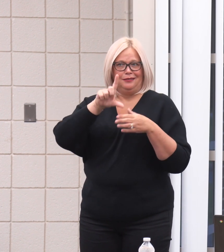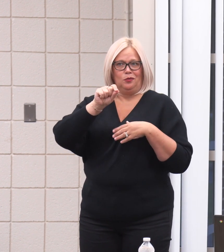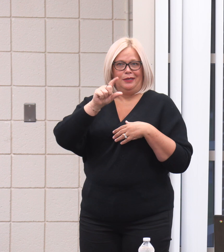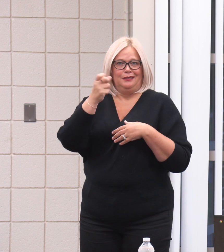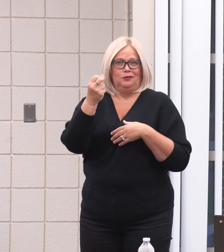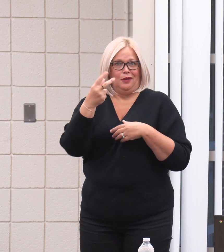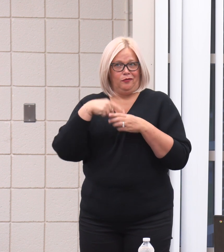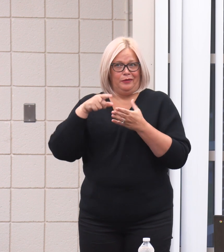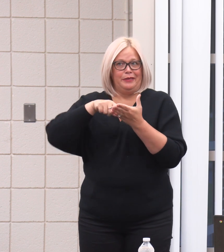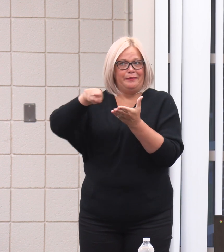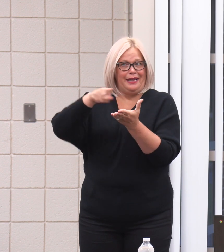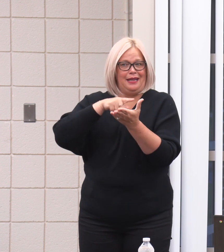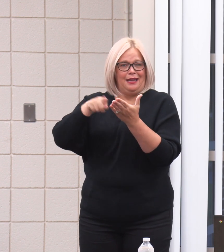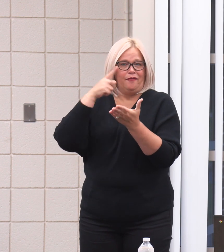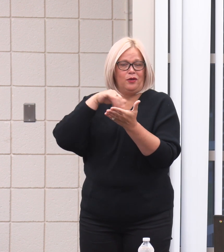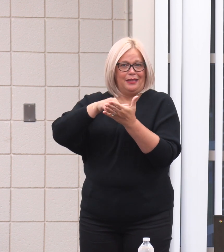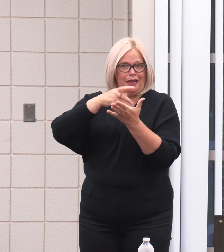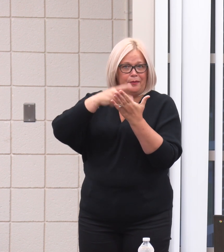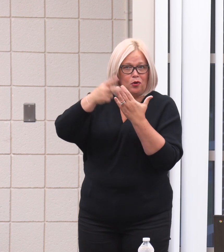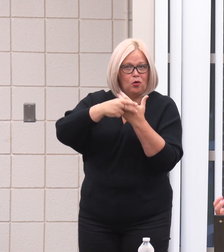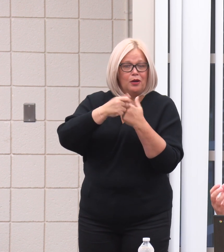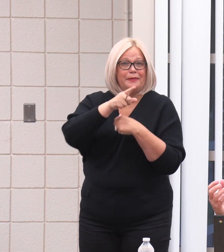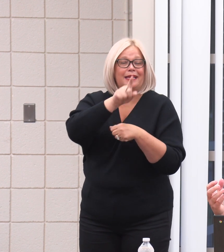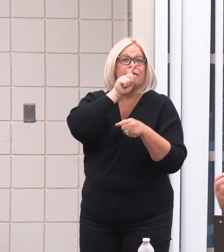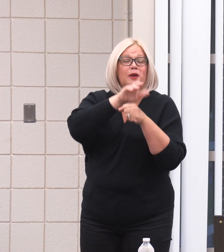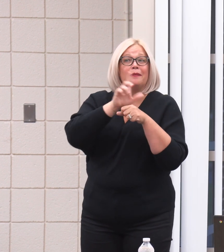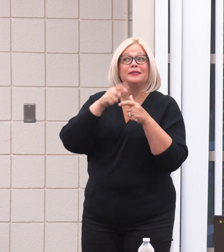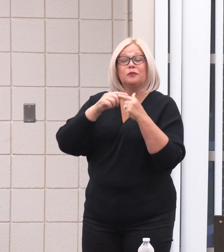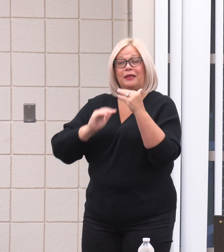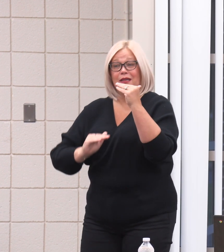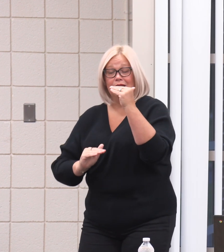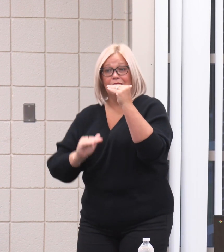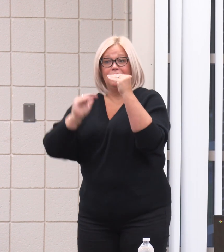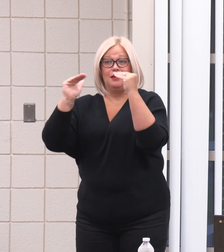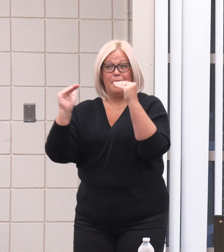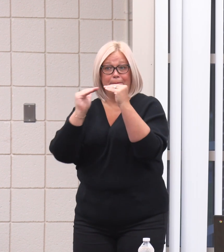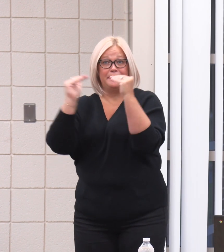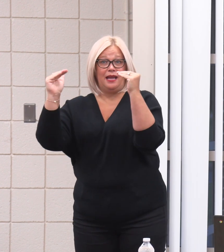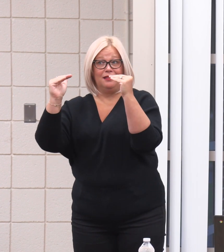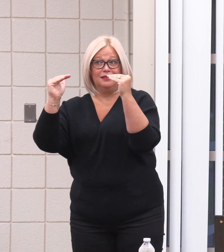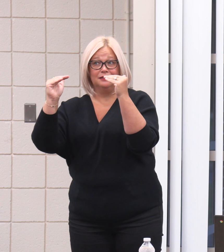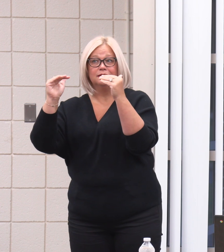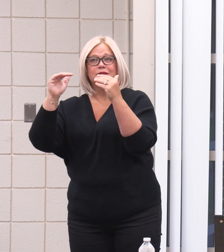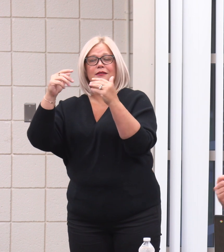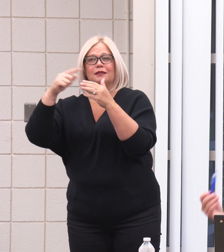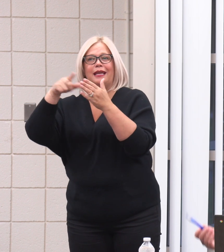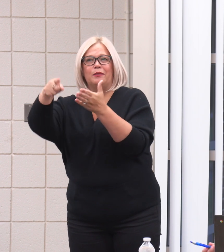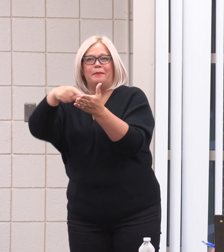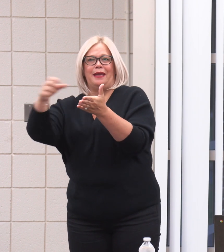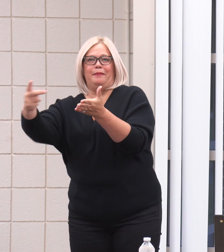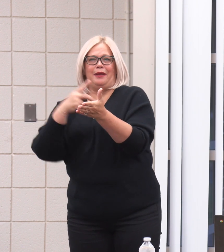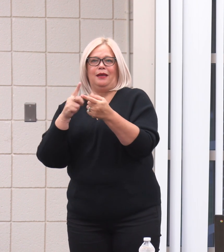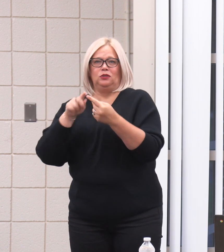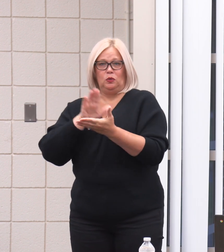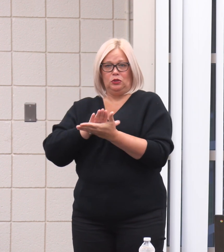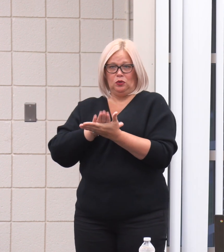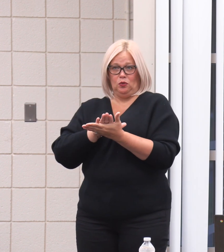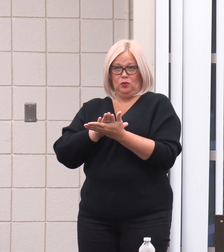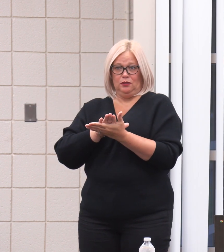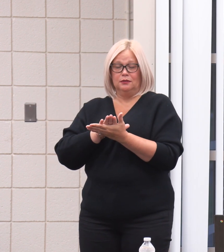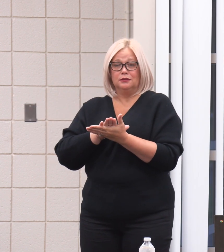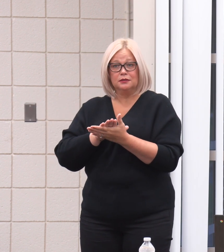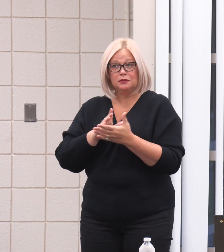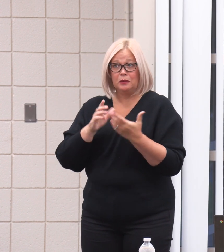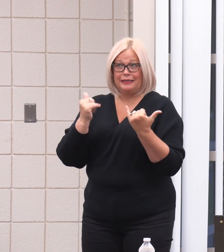funded, that that would fall off, meaning that money would come back to the schools. Well, it's fully